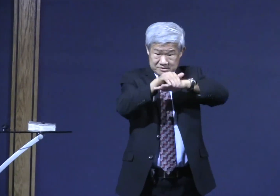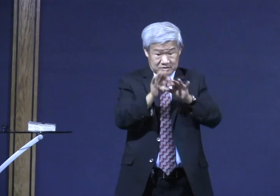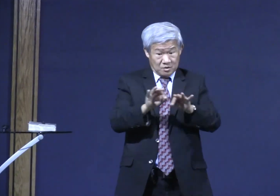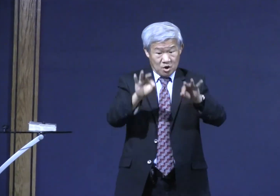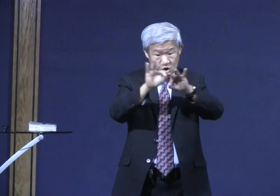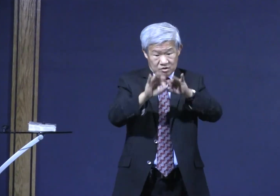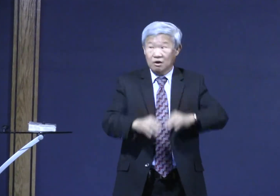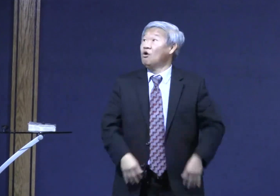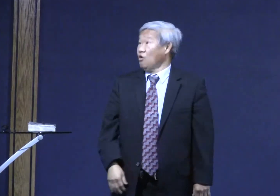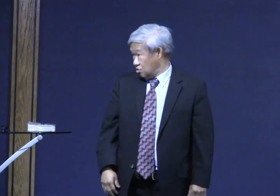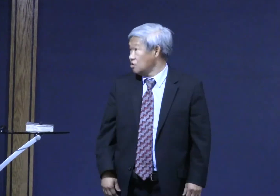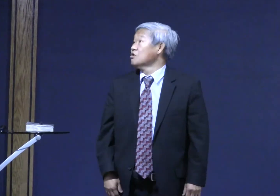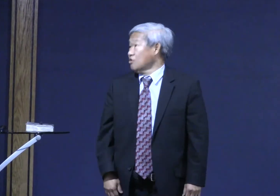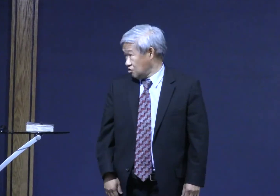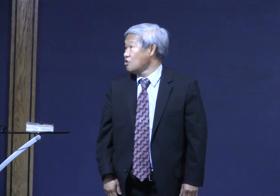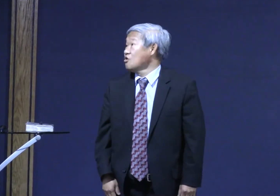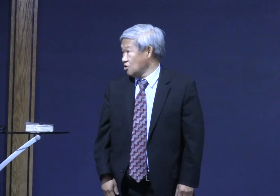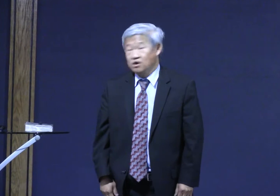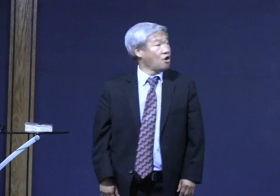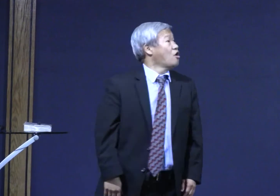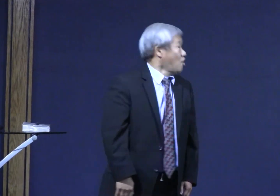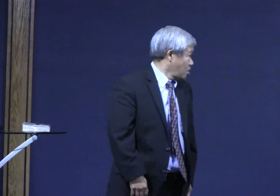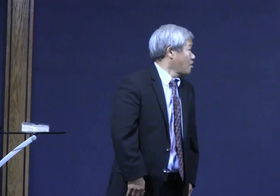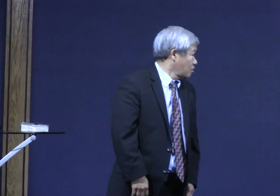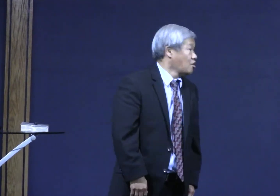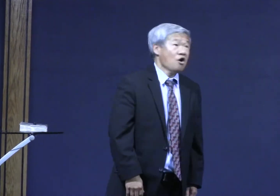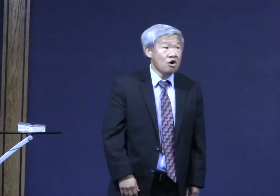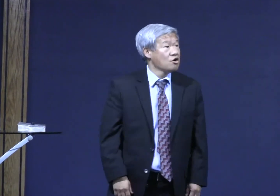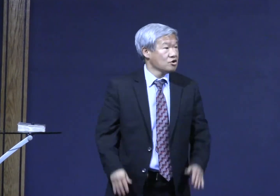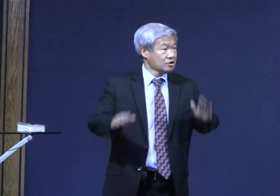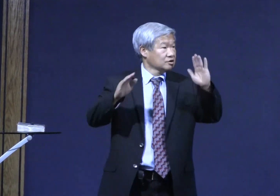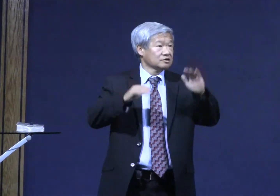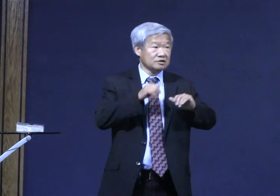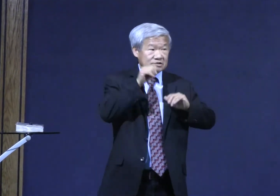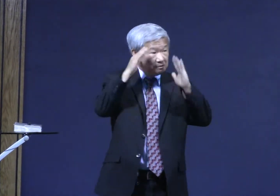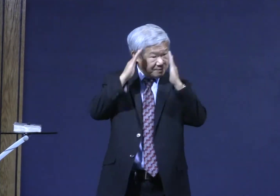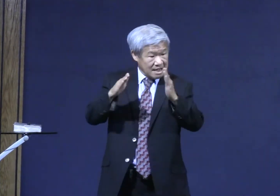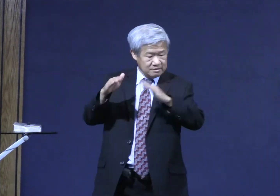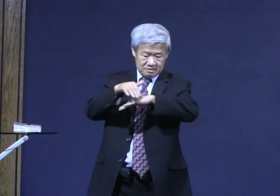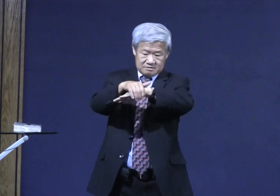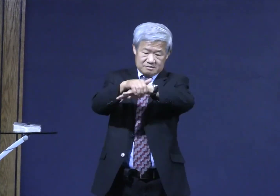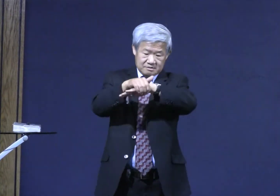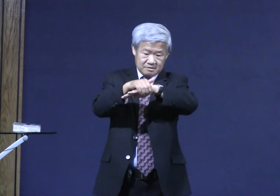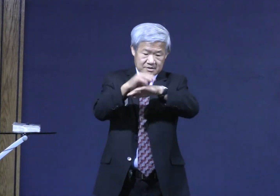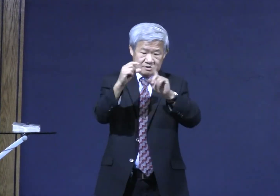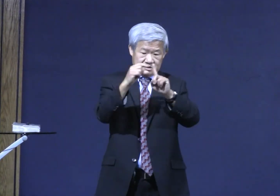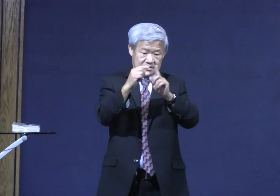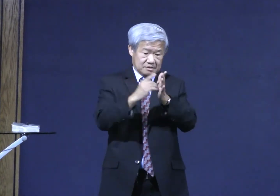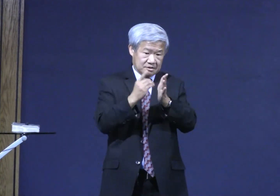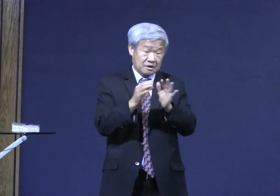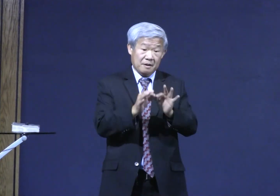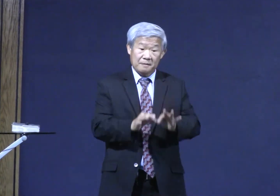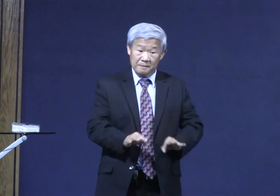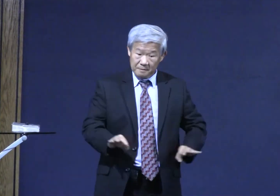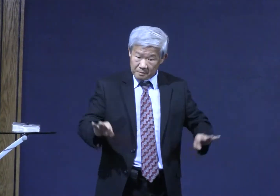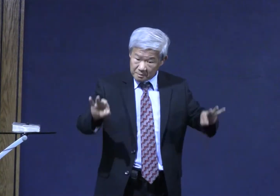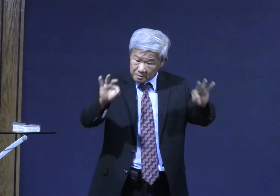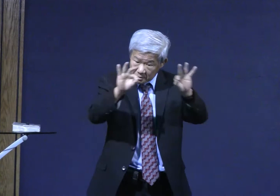So, this is important. You may think that you understand, but you're not paying attention to the English word.